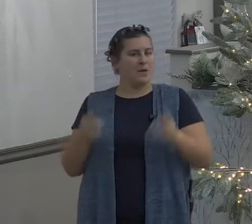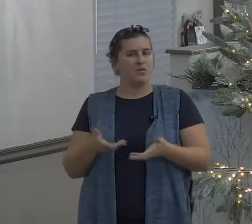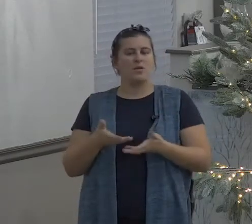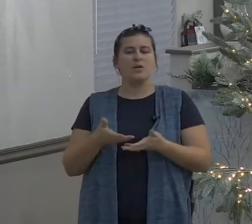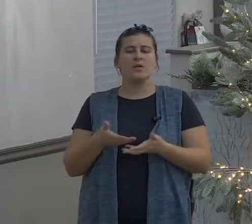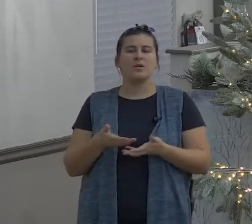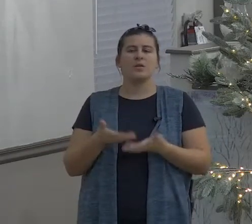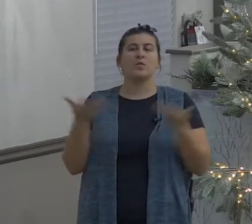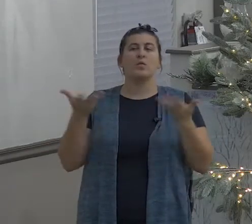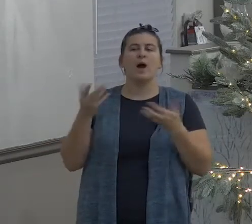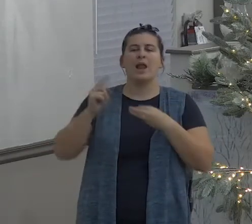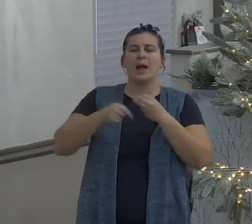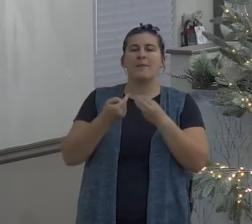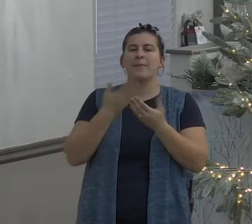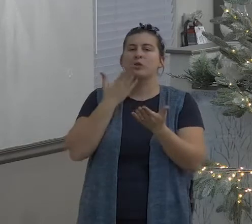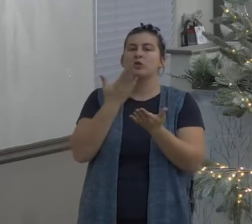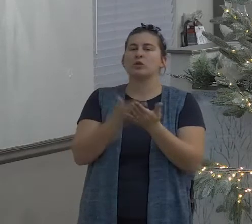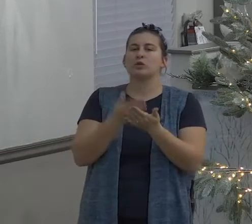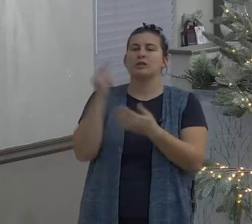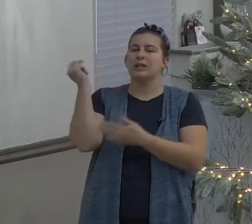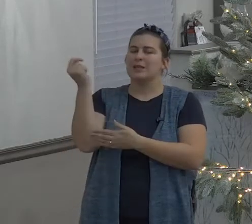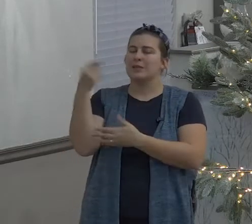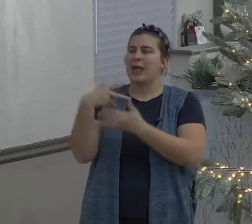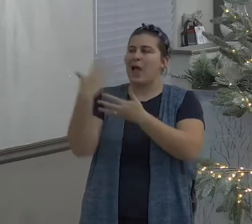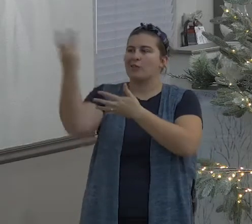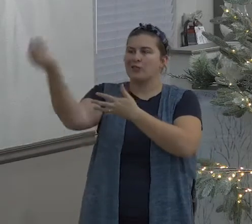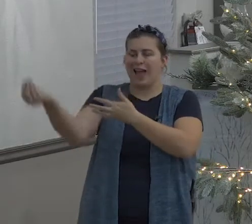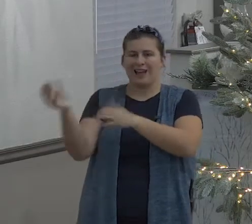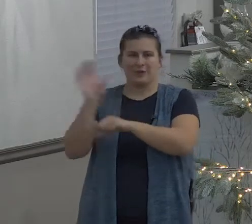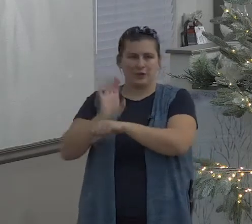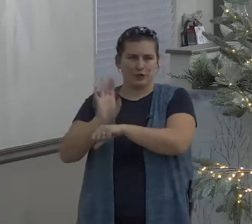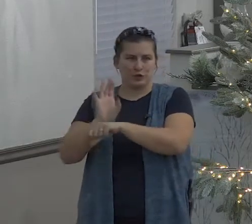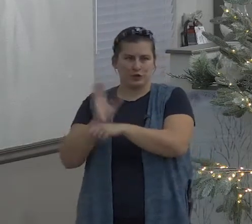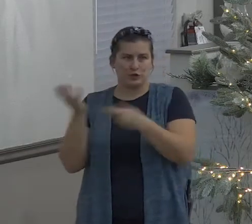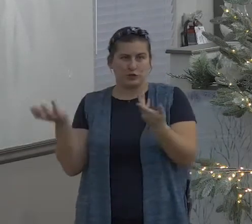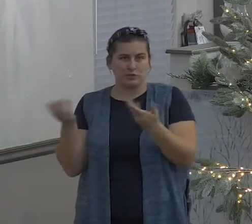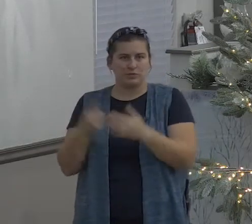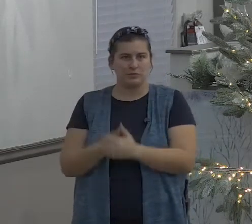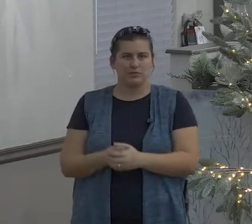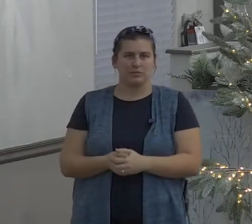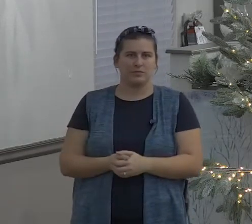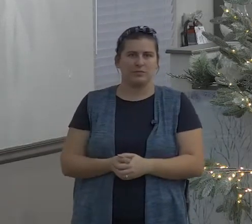you know it's easy to try to be a good testimony inside the four walls of Elmwood Baptist Church